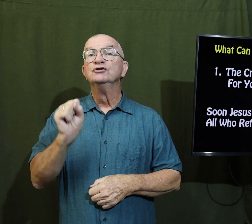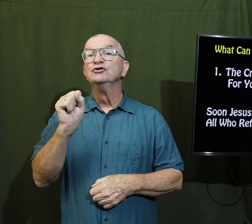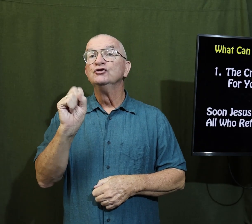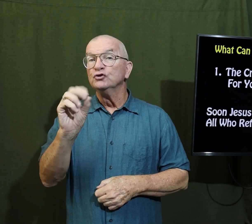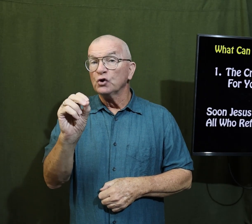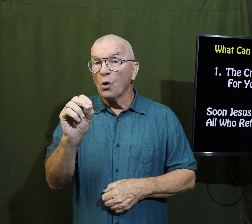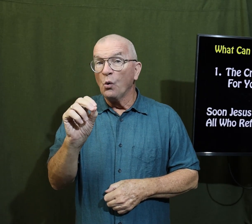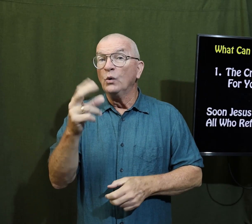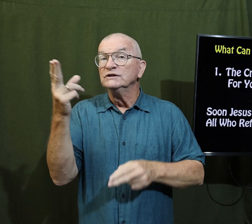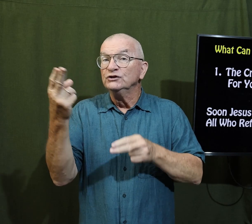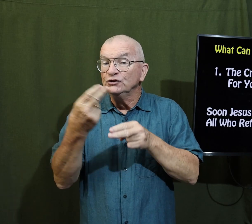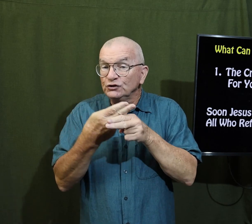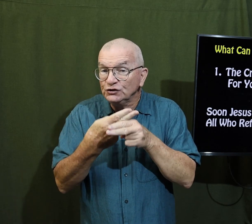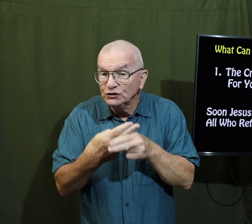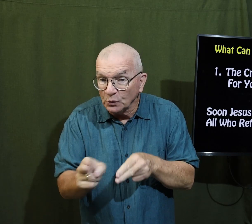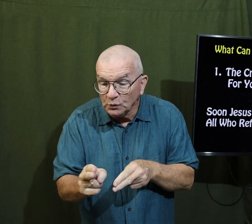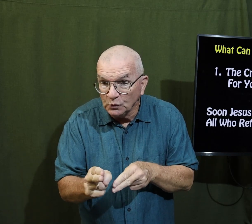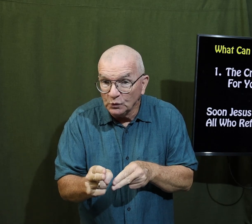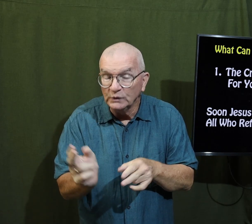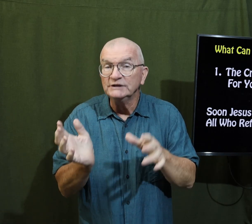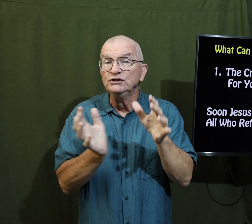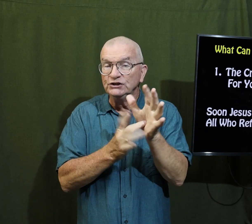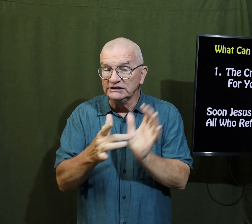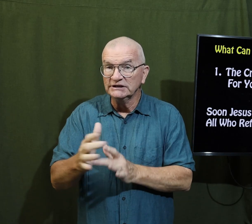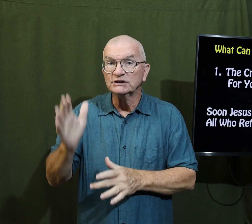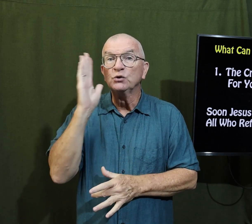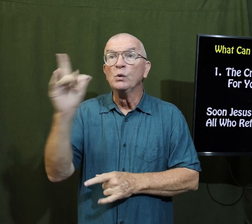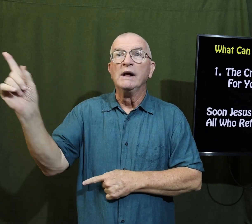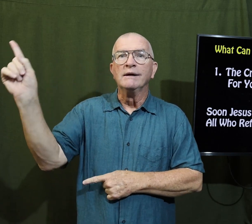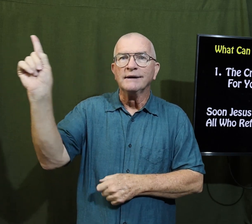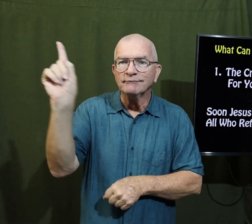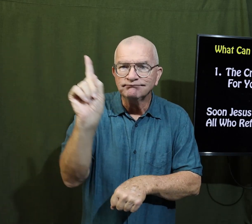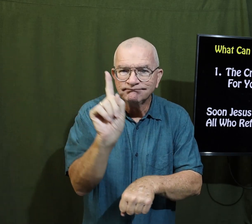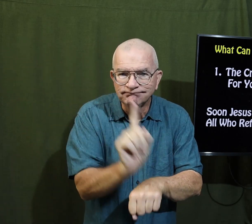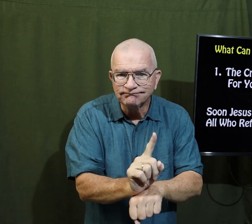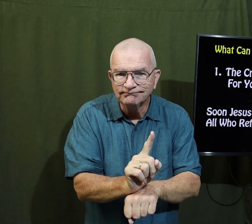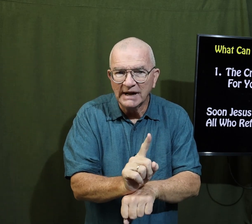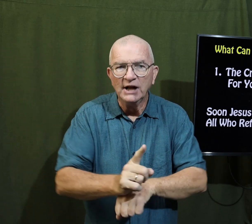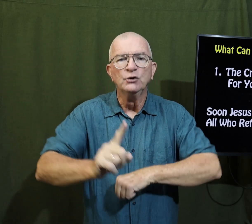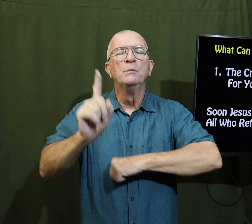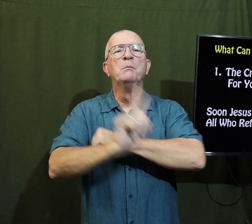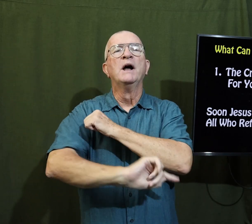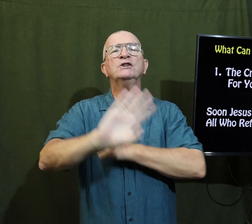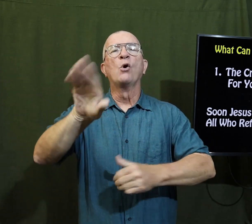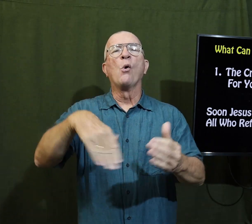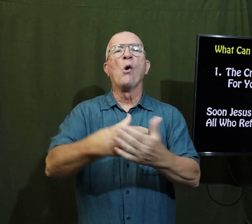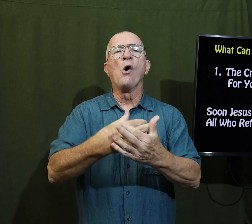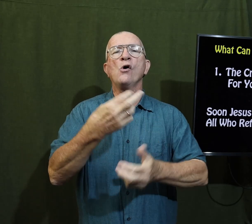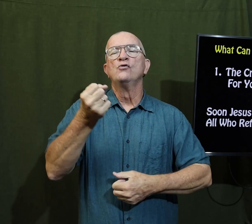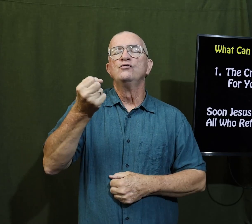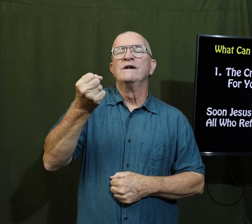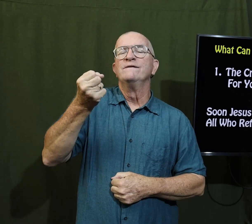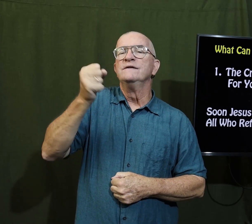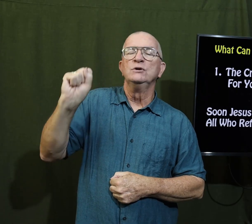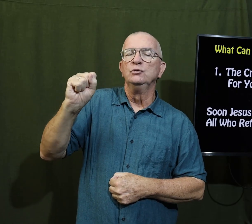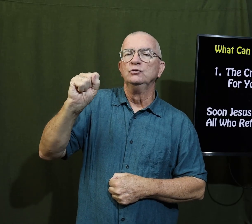and soon Jesus will come to punish all who